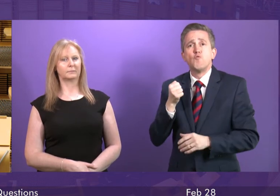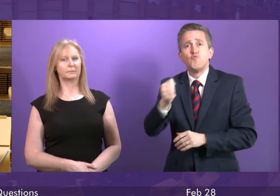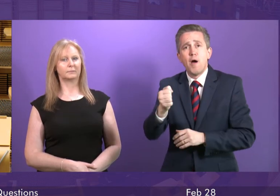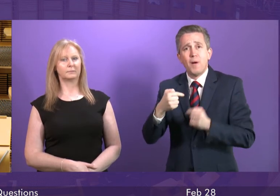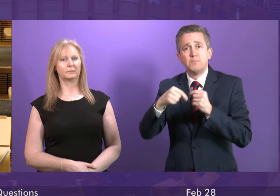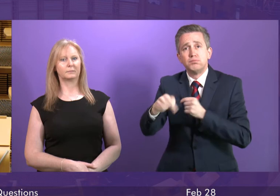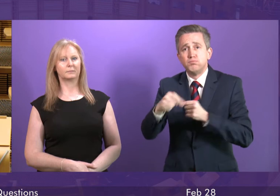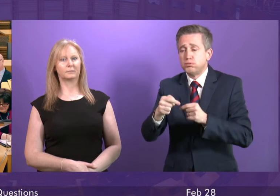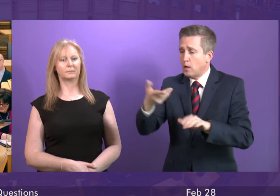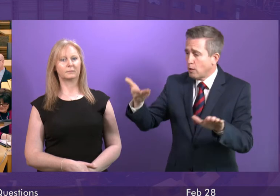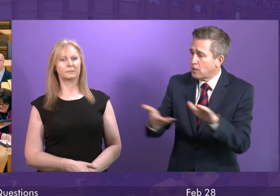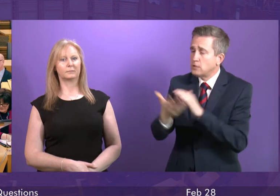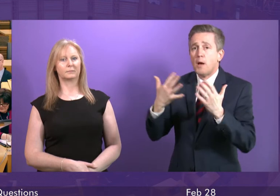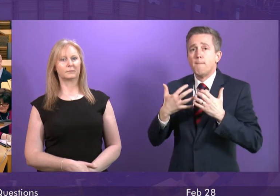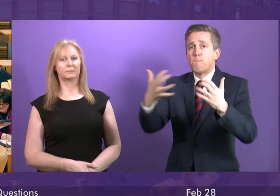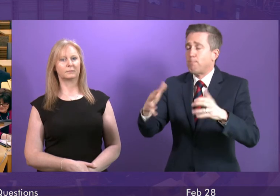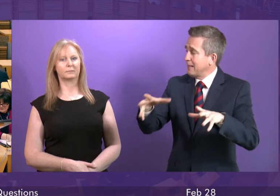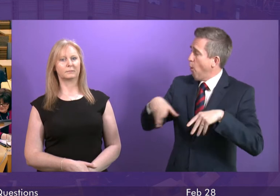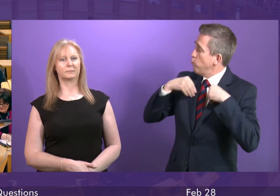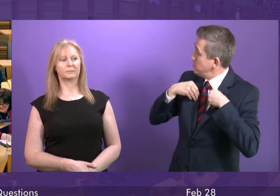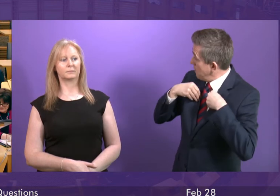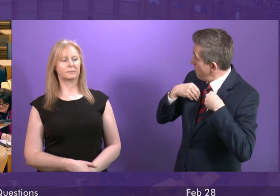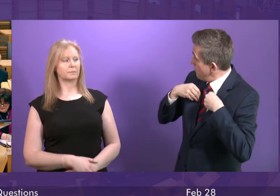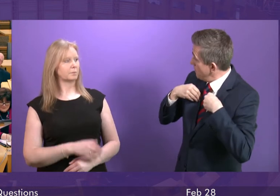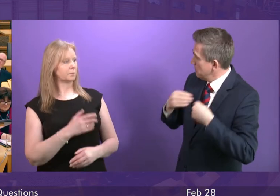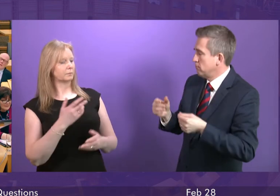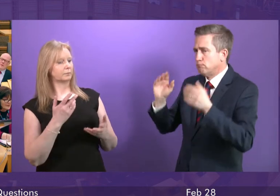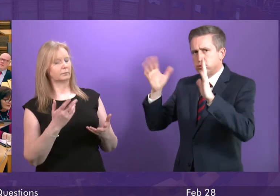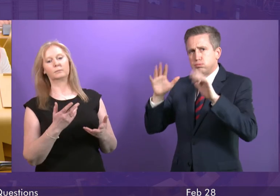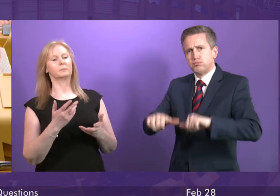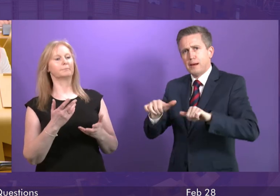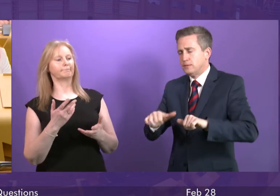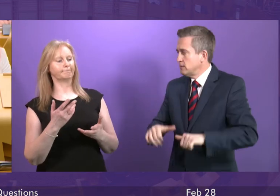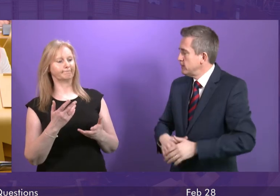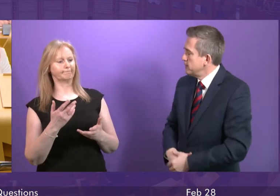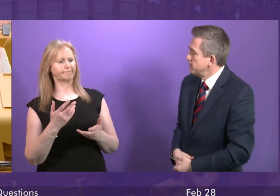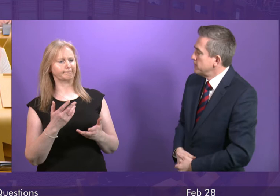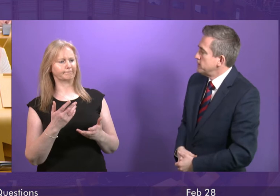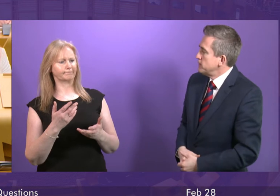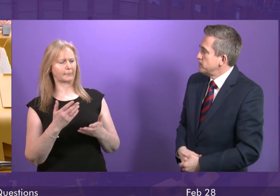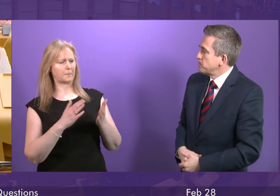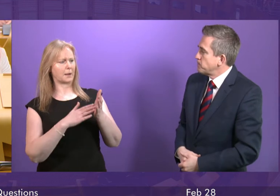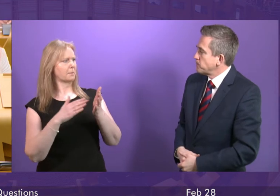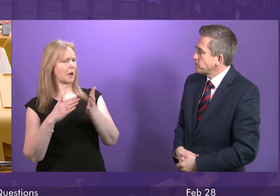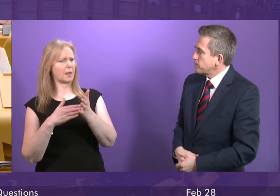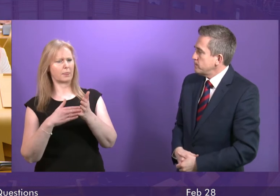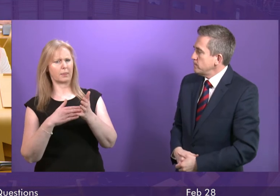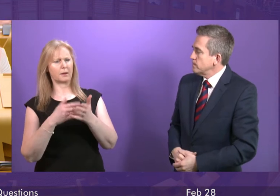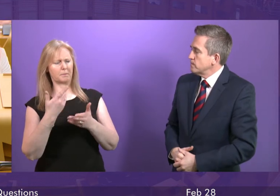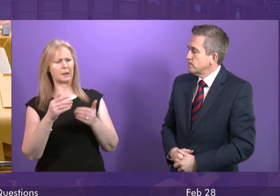ownership? First Minister. Well, in terms of saying nothing, I think Michael Matheson has led two parliamentary debates